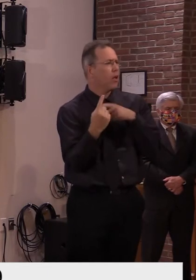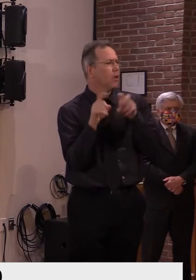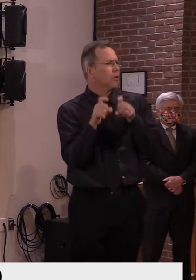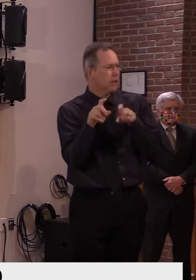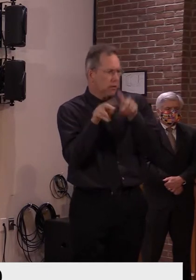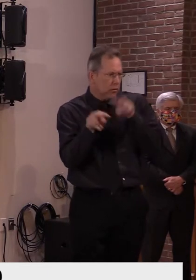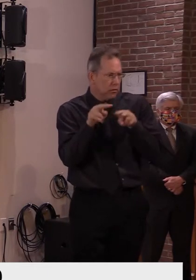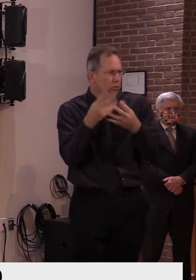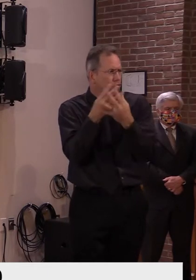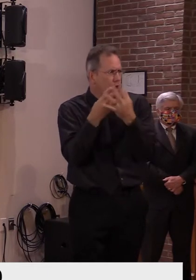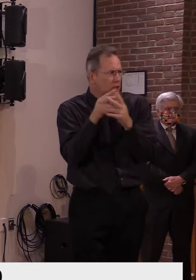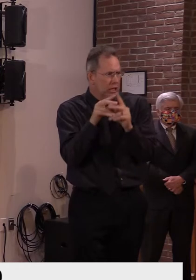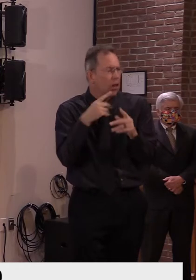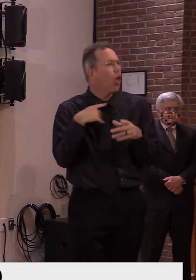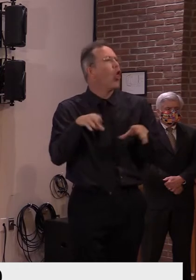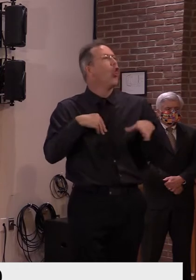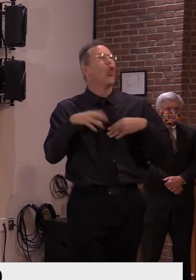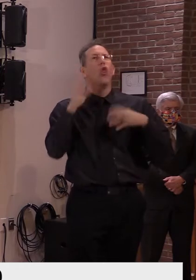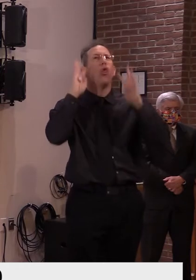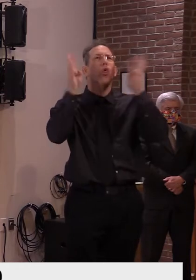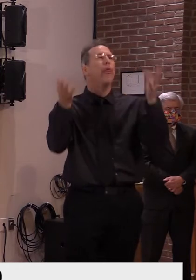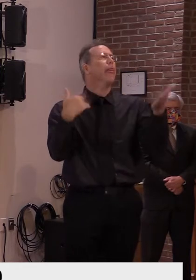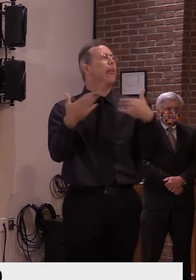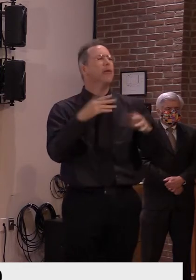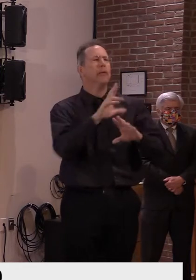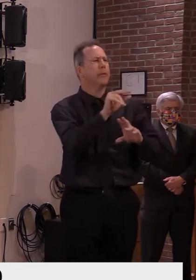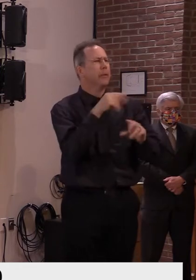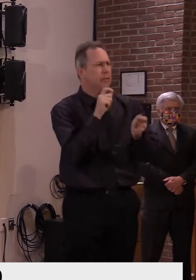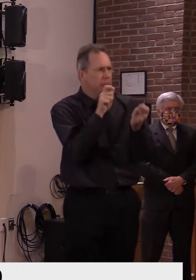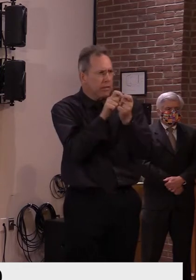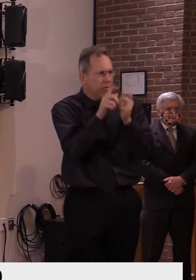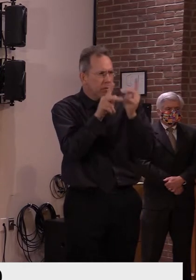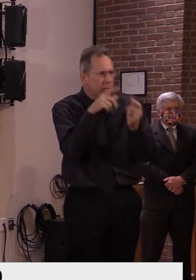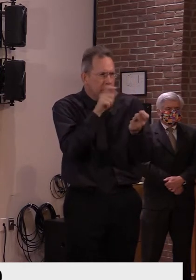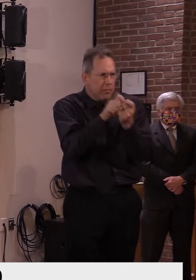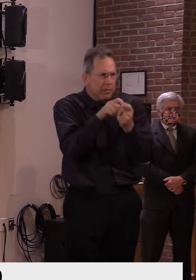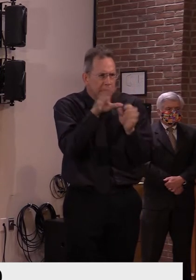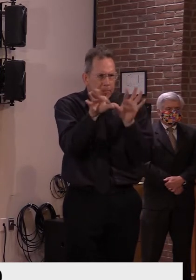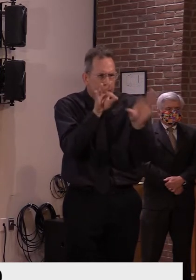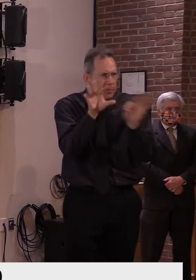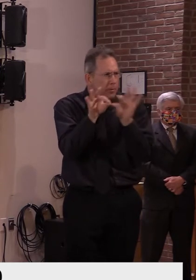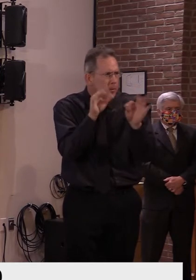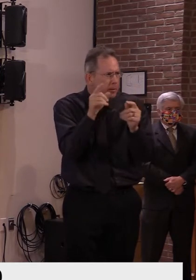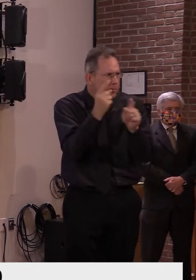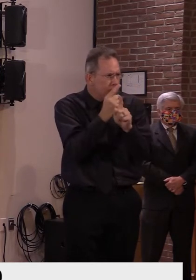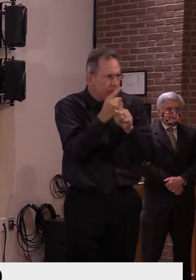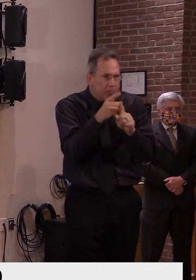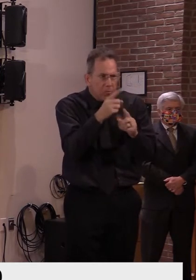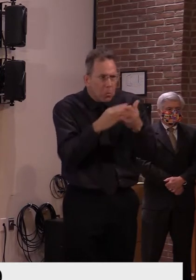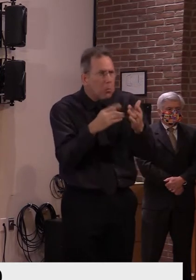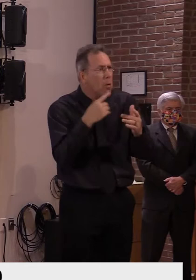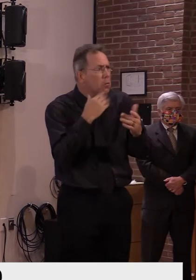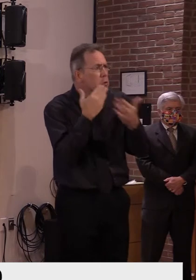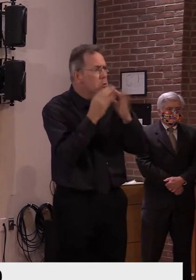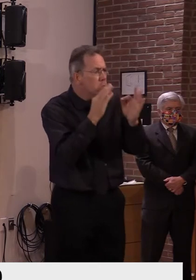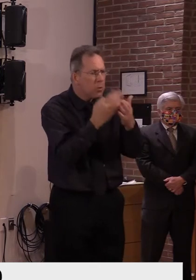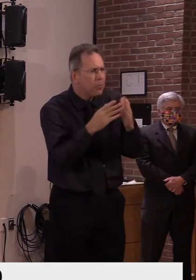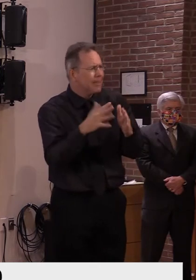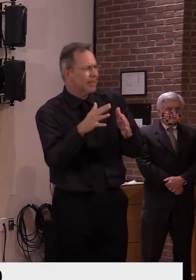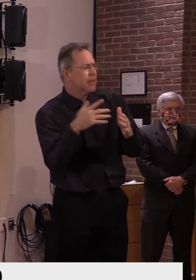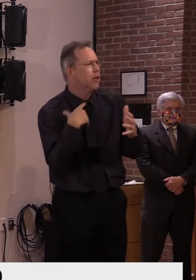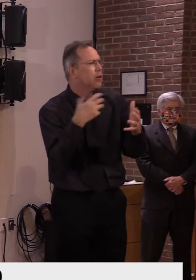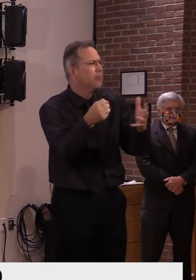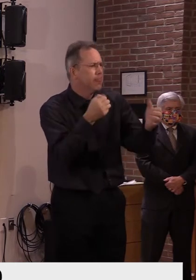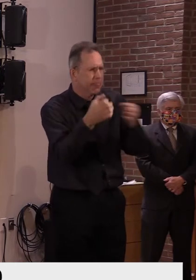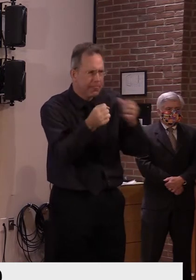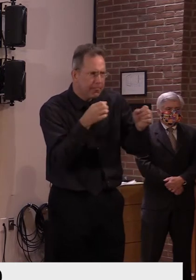study, risks and benefits so an individual can make an individual decision. I want to point out,